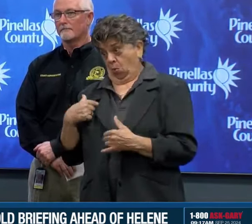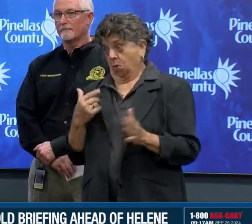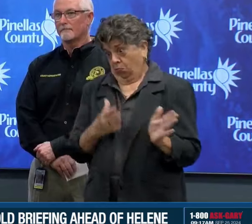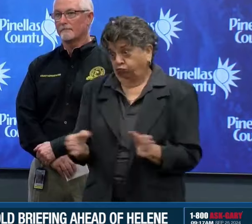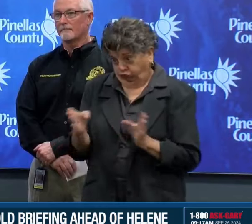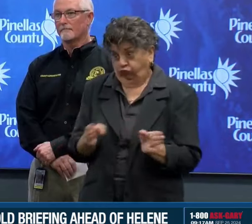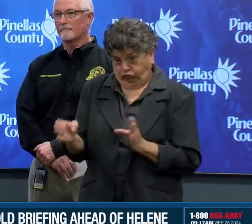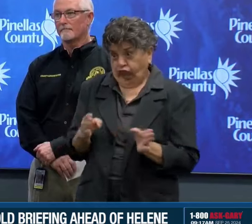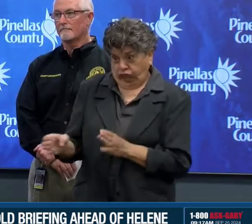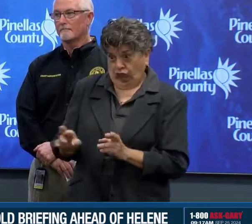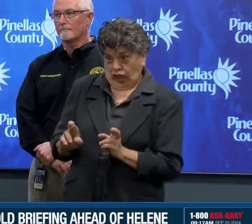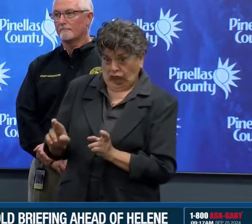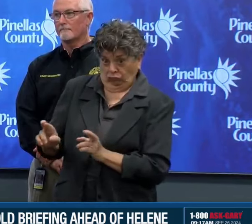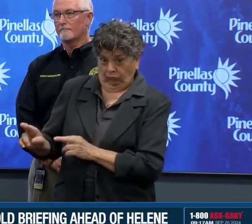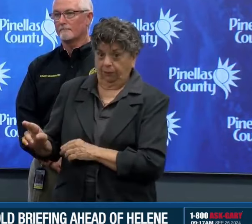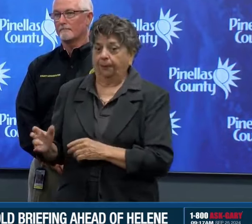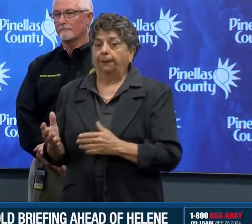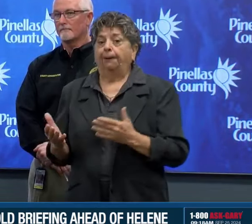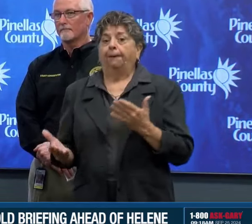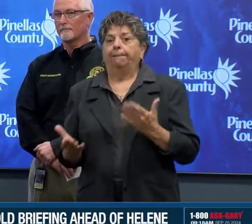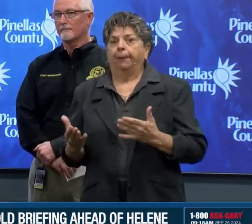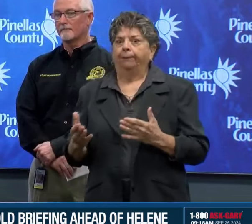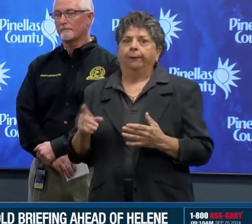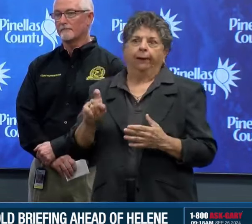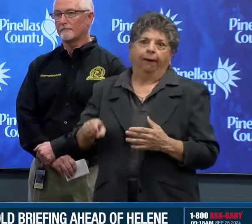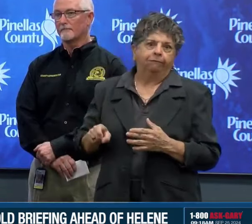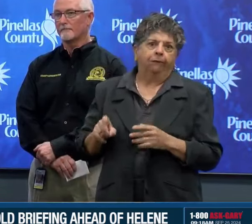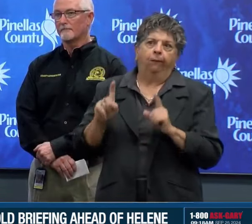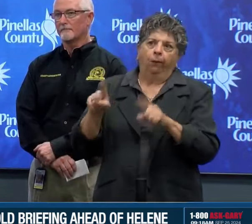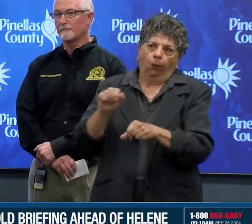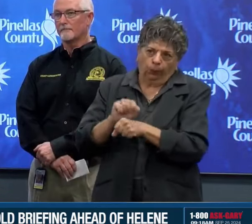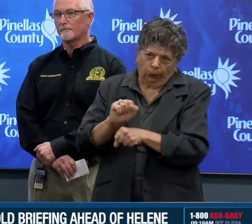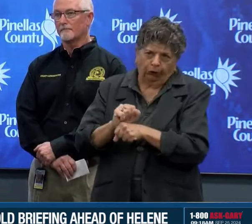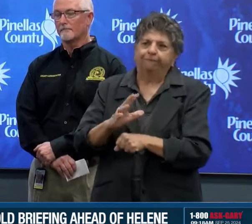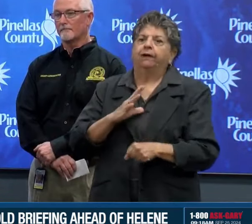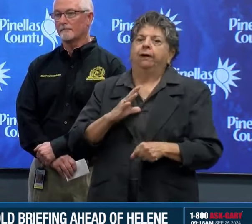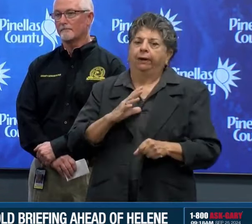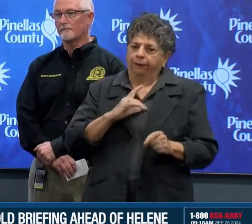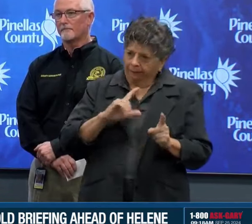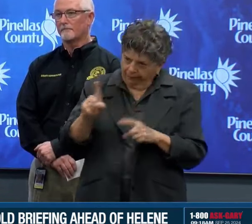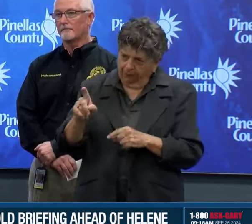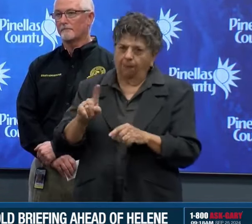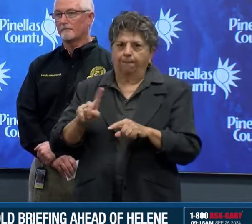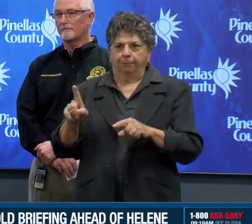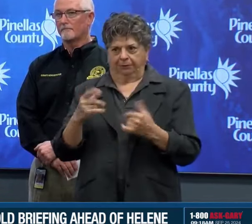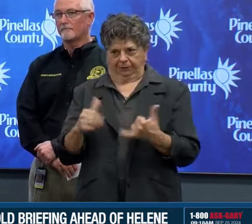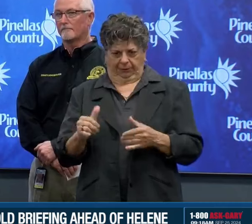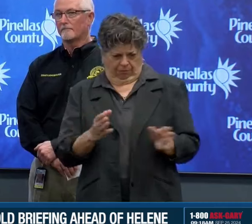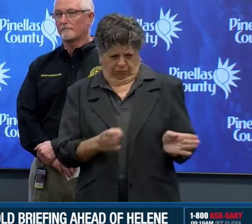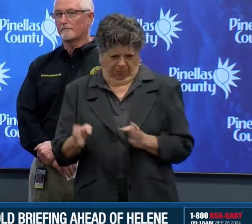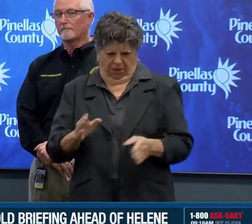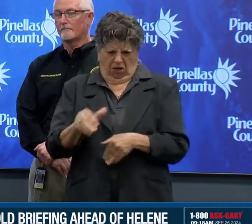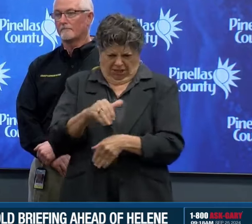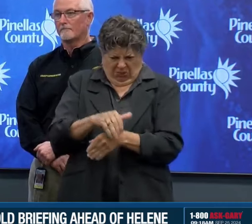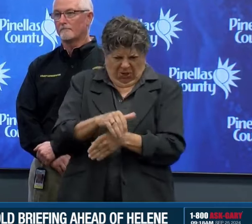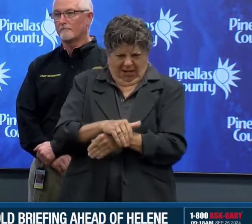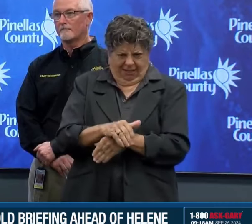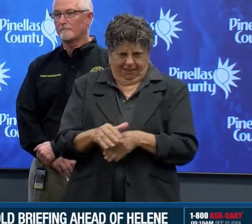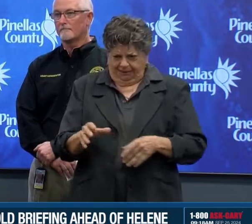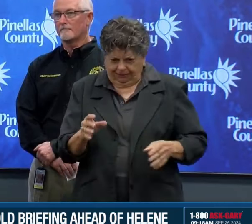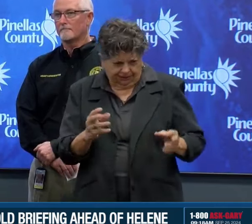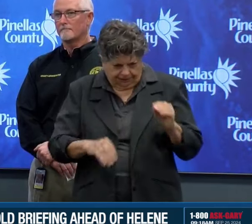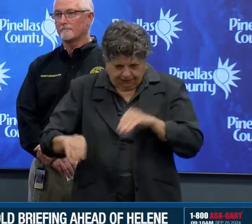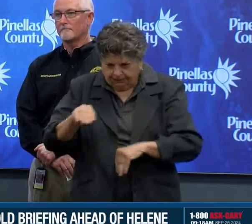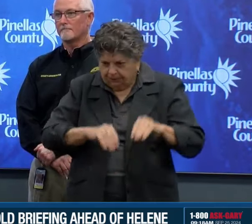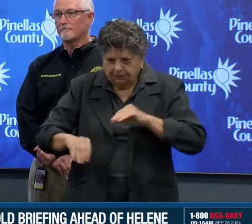have tonight. And again, watch the timing. If this storm accelerates, you know, when you get home tonight, you have time to secure your home and then get